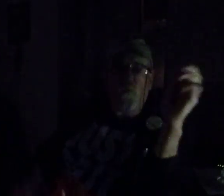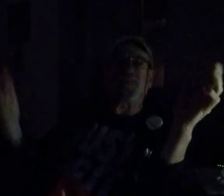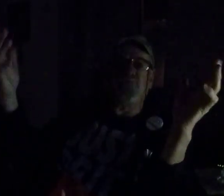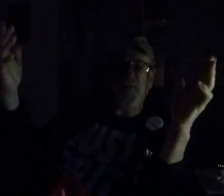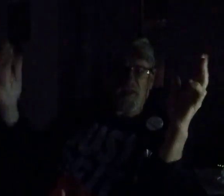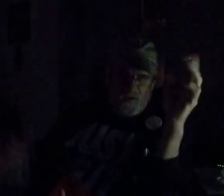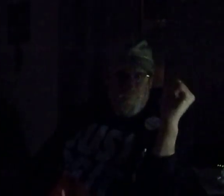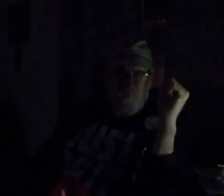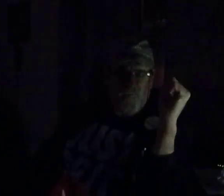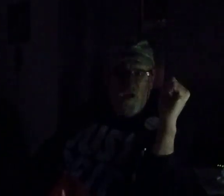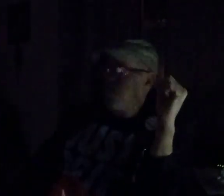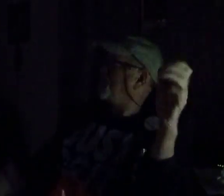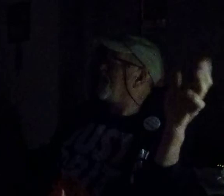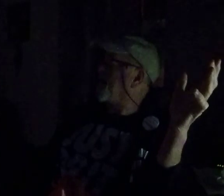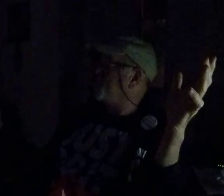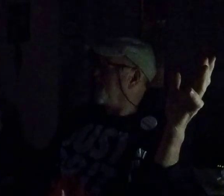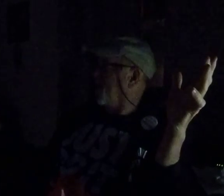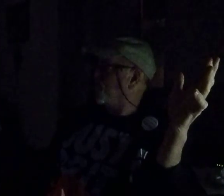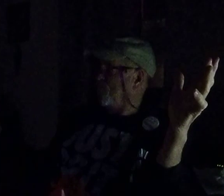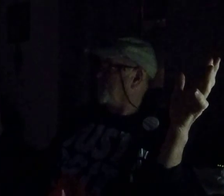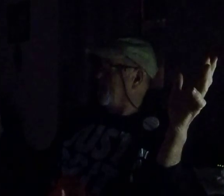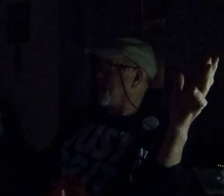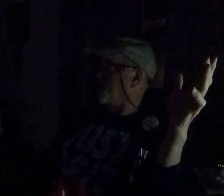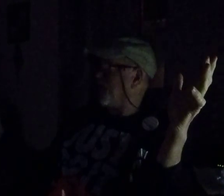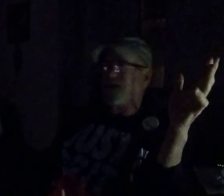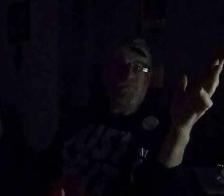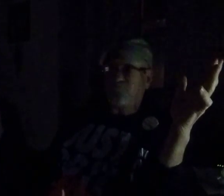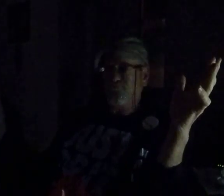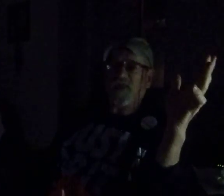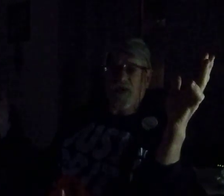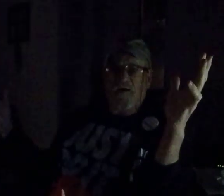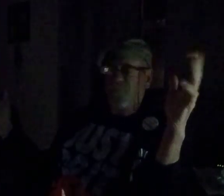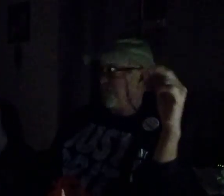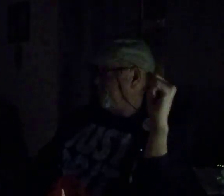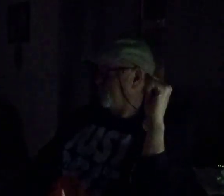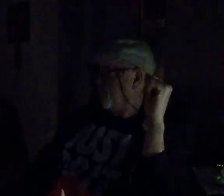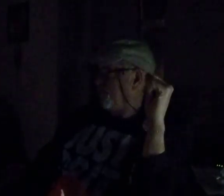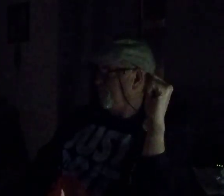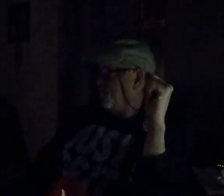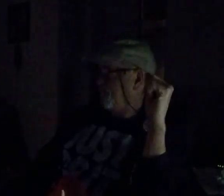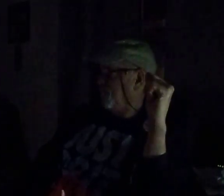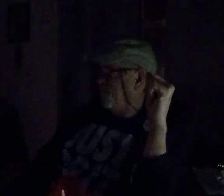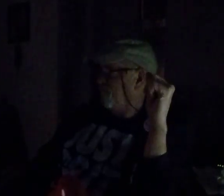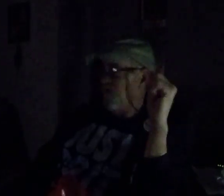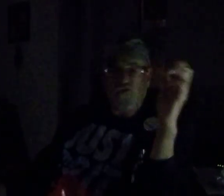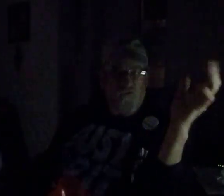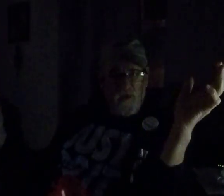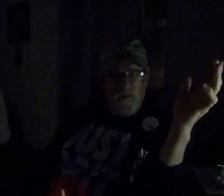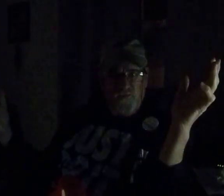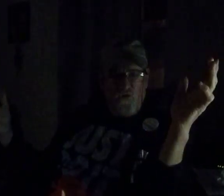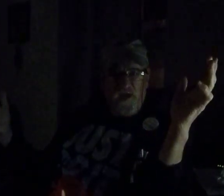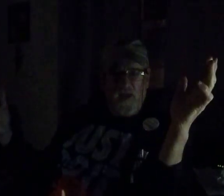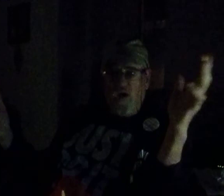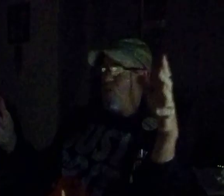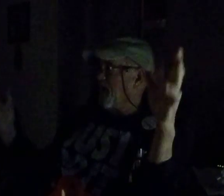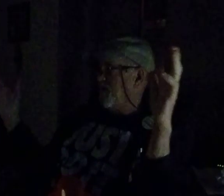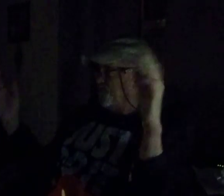what's media? What are you going to be, to be labeled as media? A nerving employee? What else?